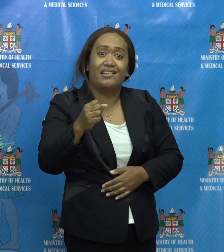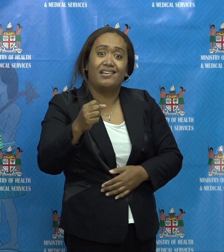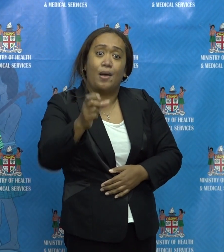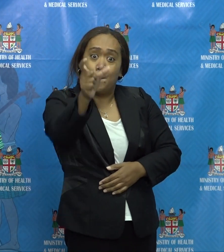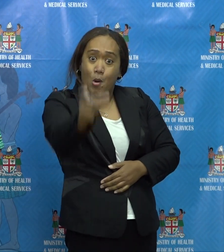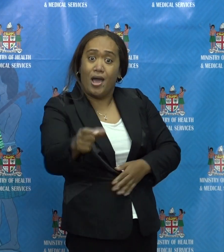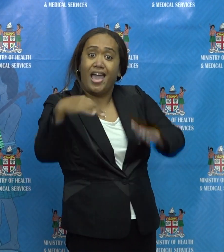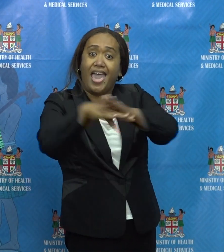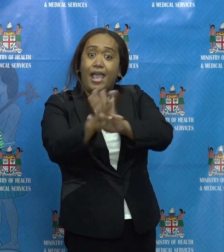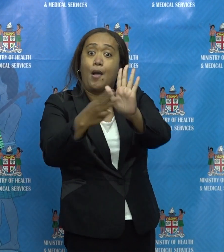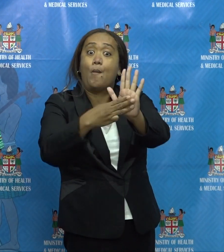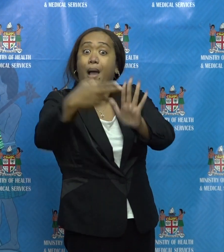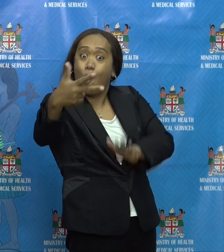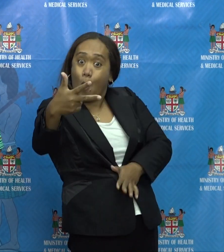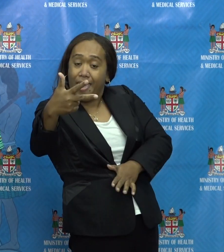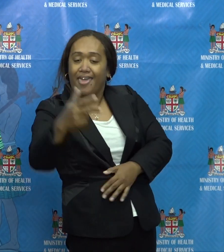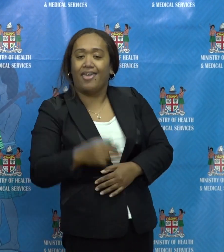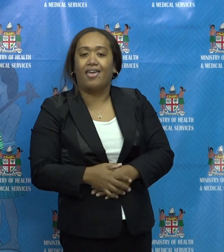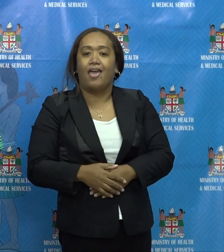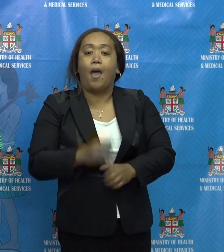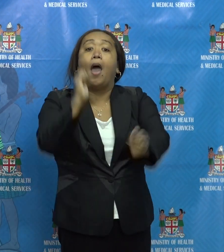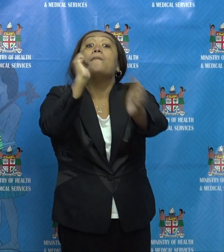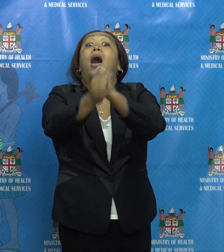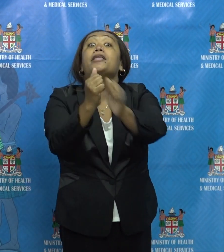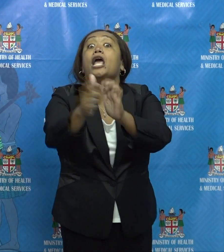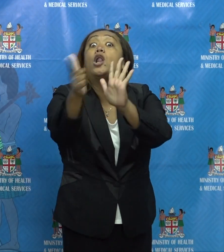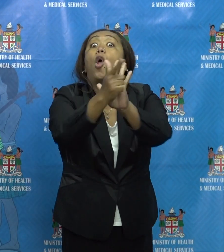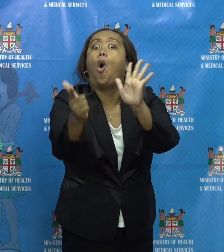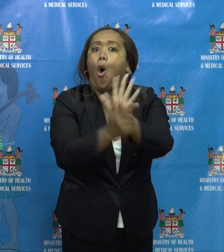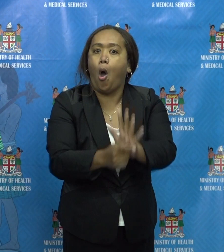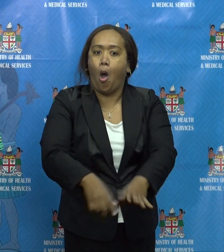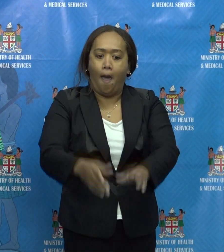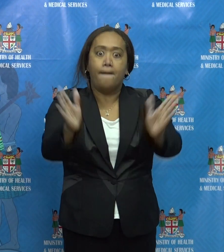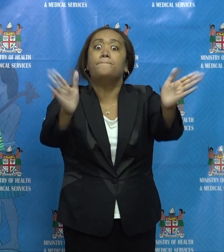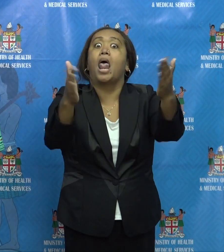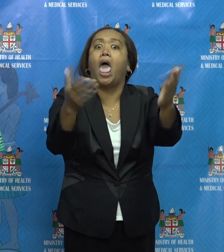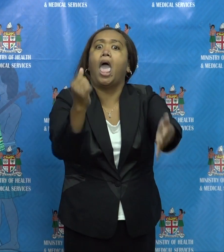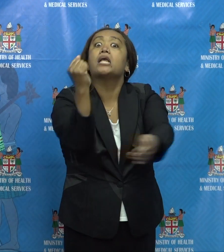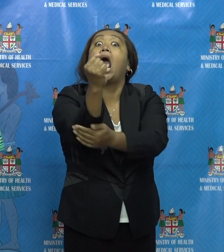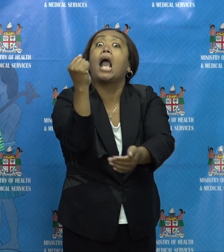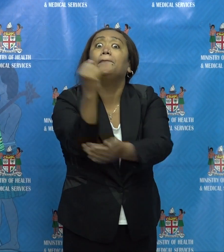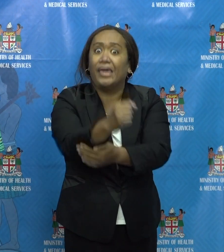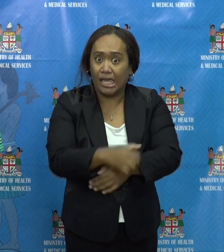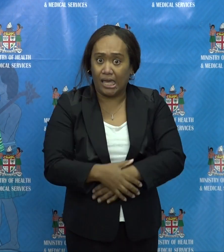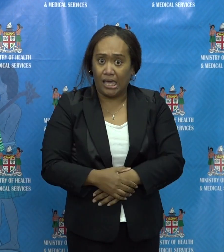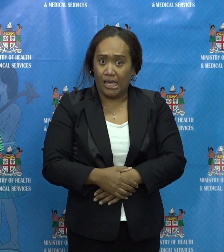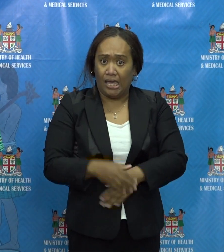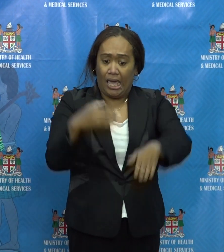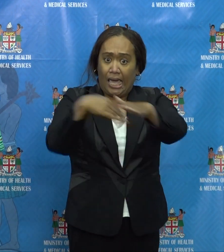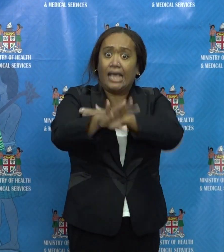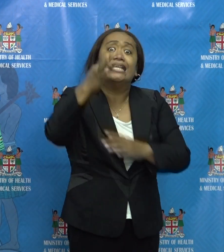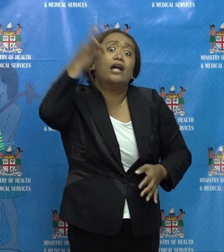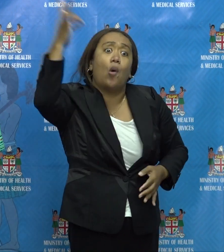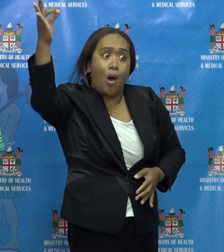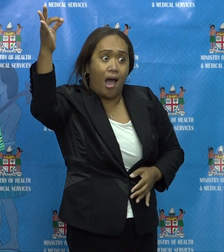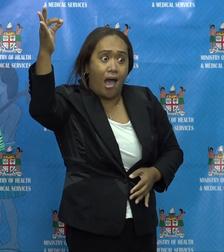Her brother-in-law, who was case number 98, played in rugby in a team that competed at the Malamalo 7s in Lawanga Park,